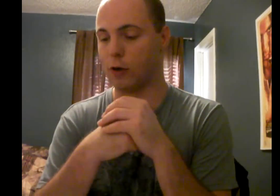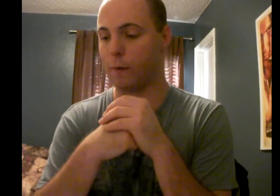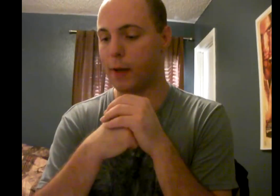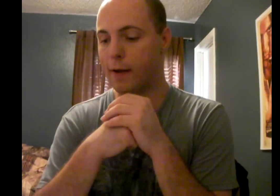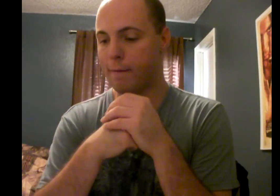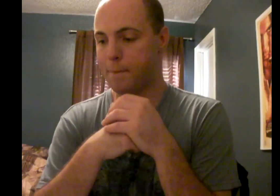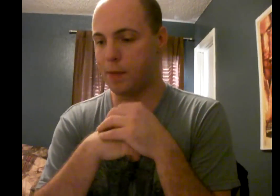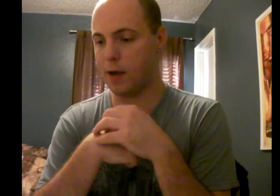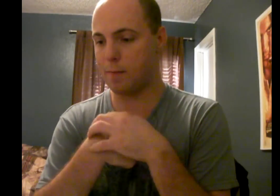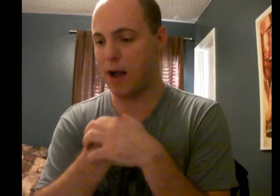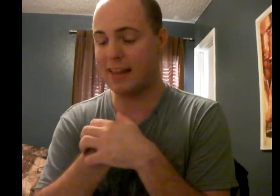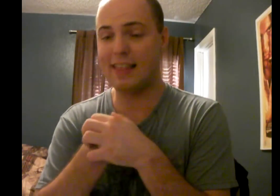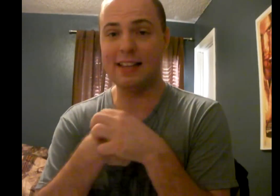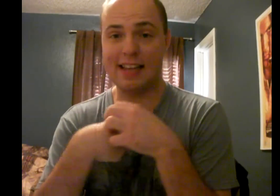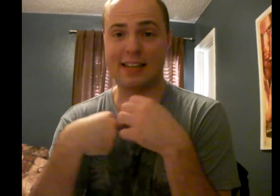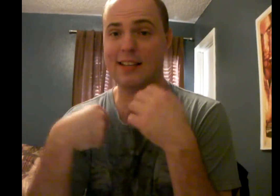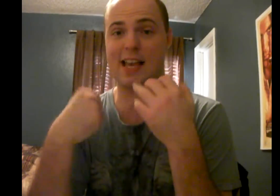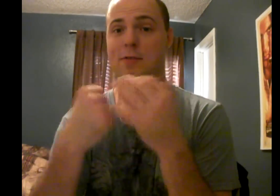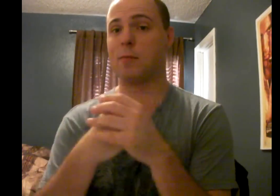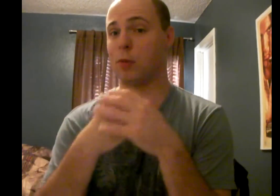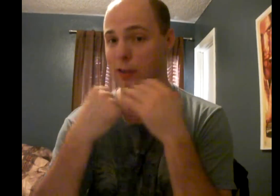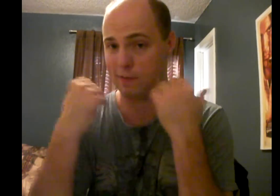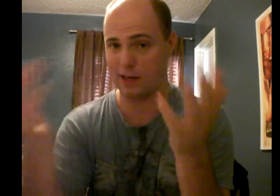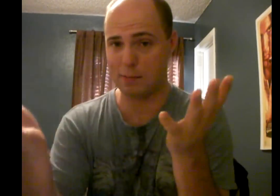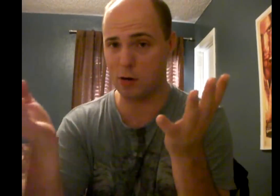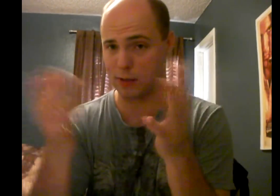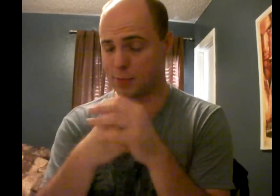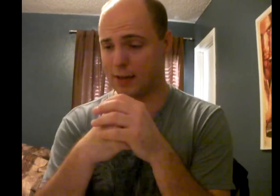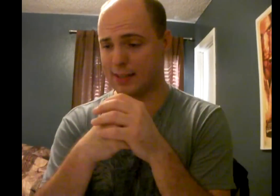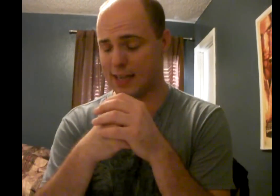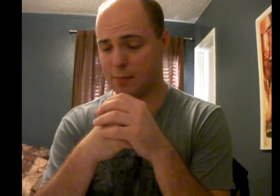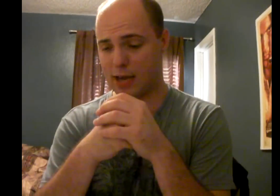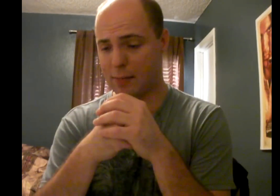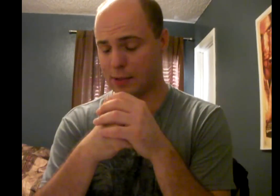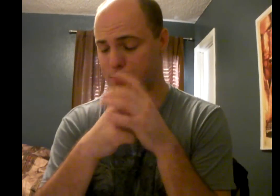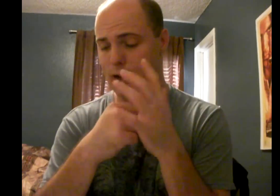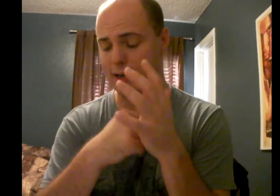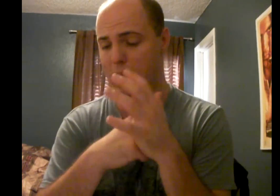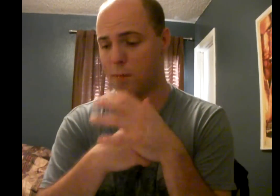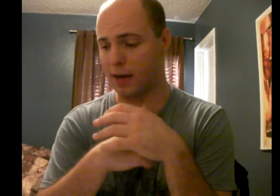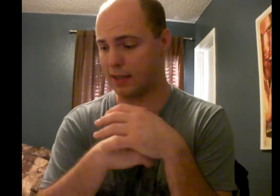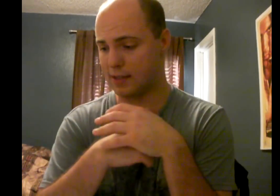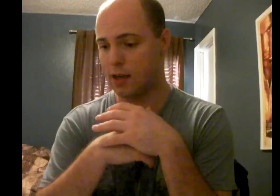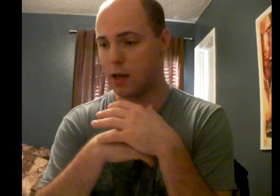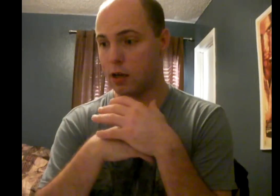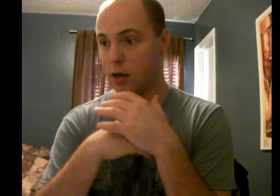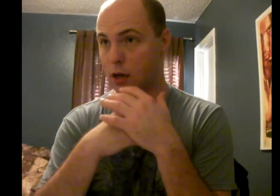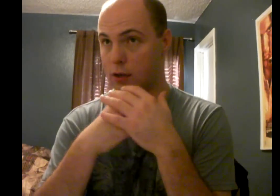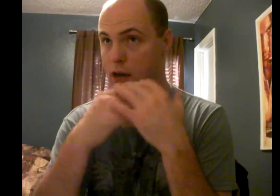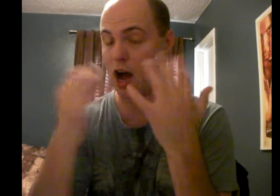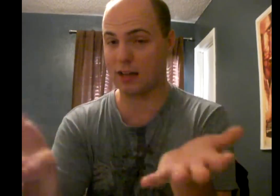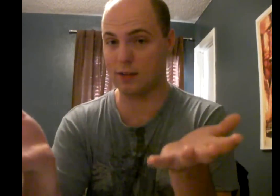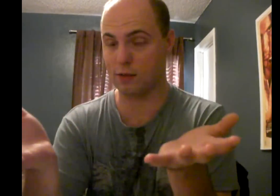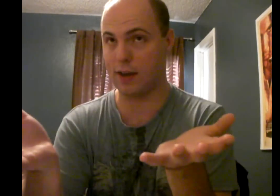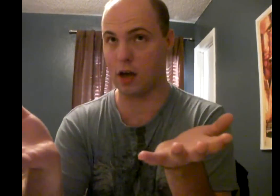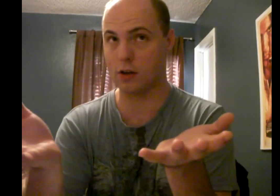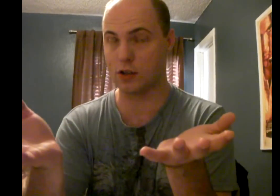of the group. I think that it does have some really funny moments. But at the same time, it's brought down by these non-300